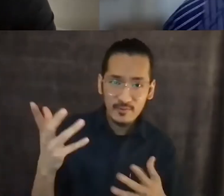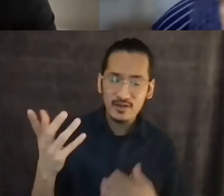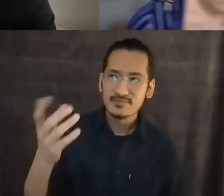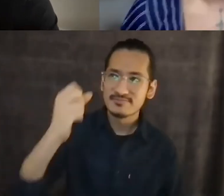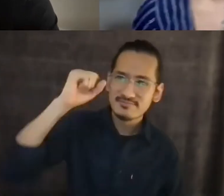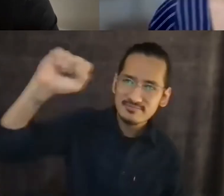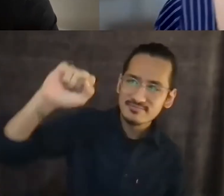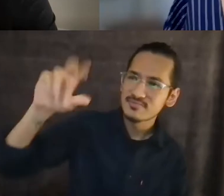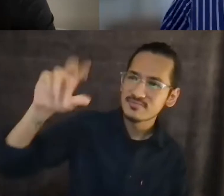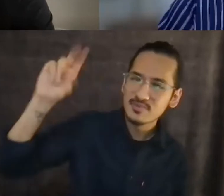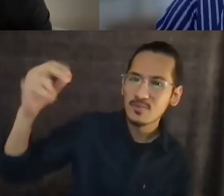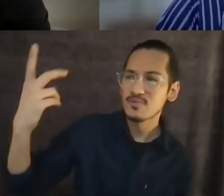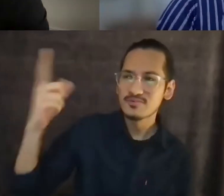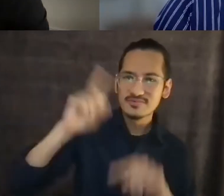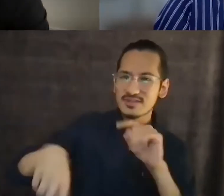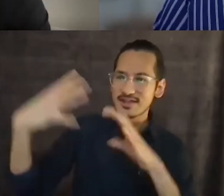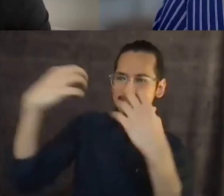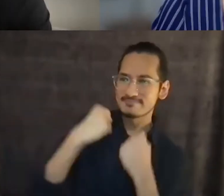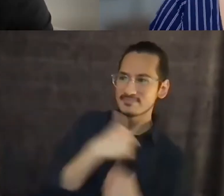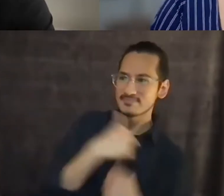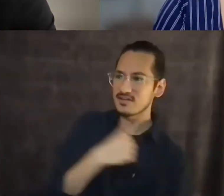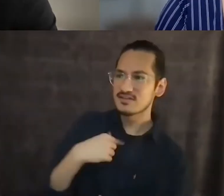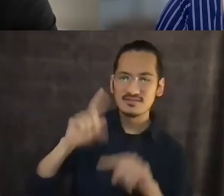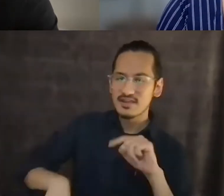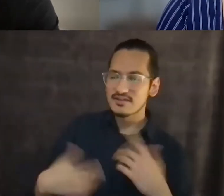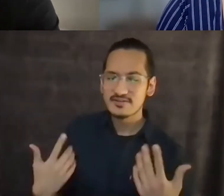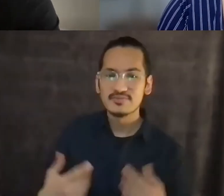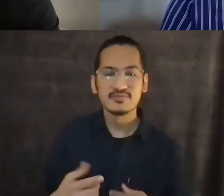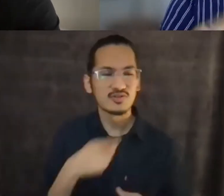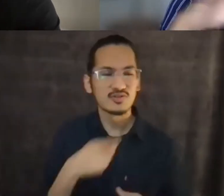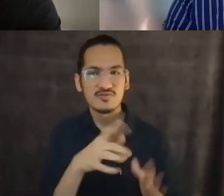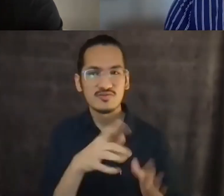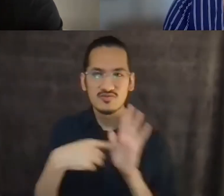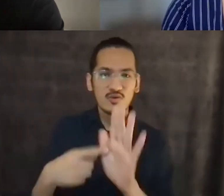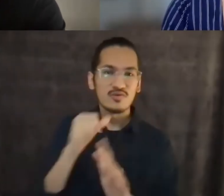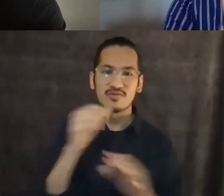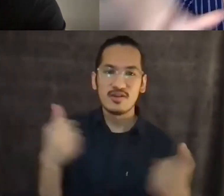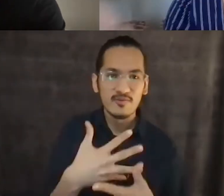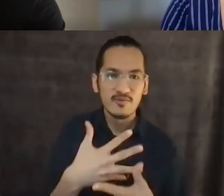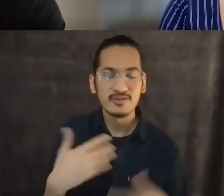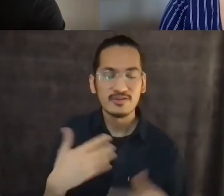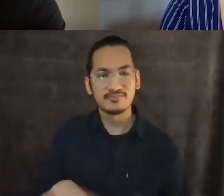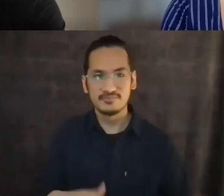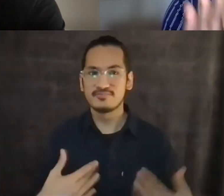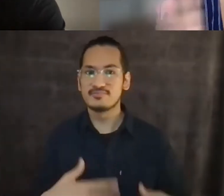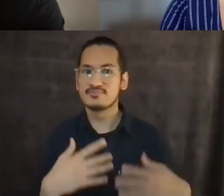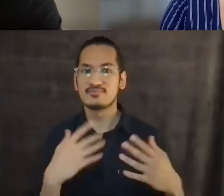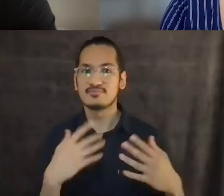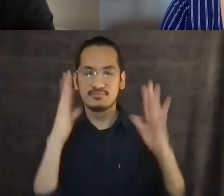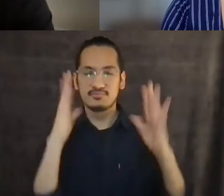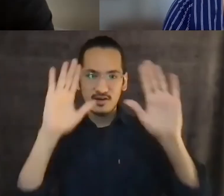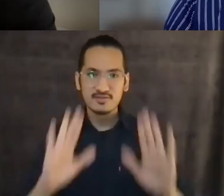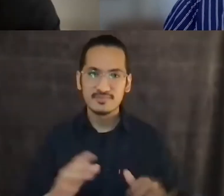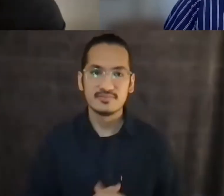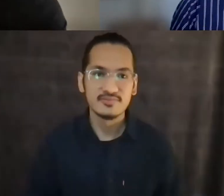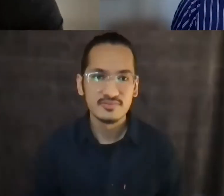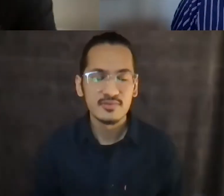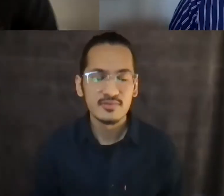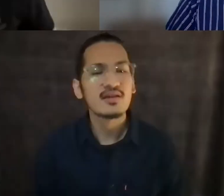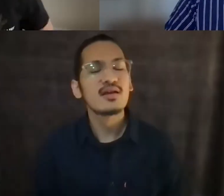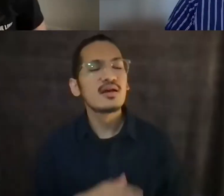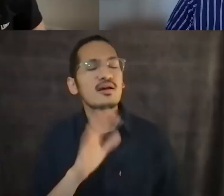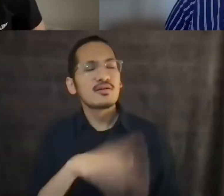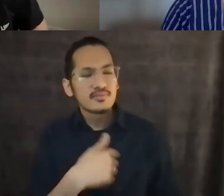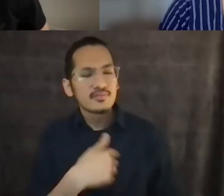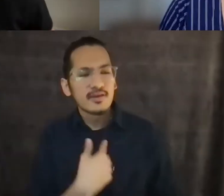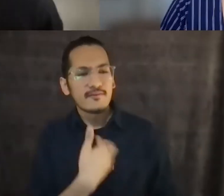And so is it okay if we get into a central part of your book being Aloha Aina? I just have a few questions that I just want to